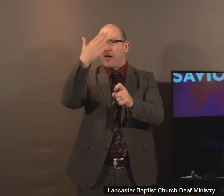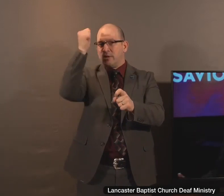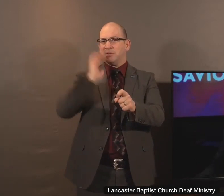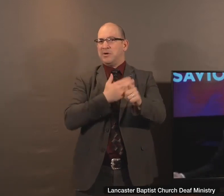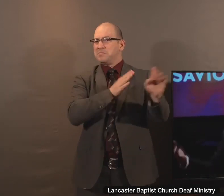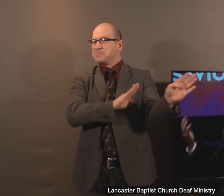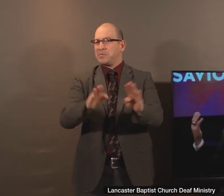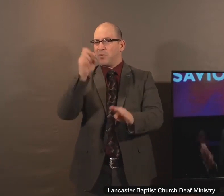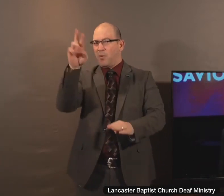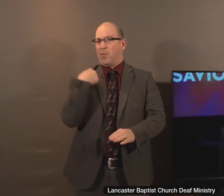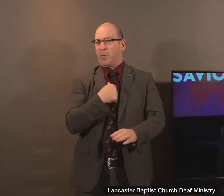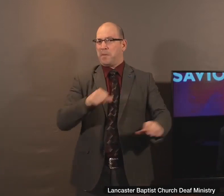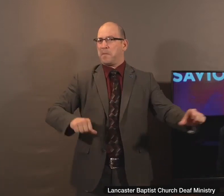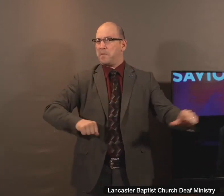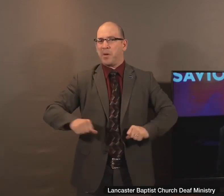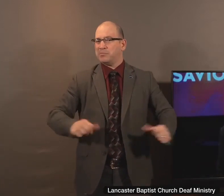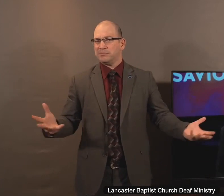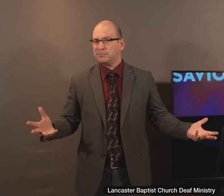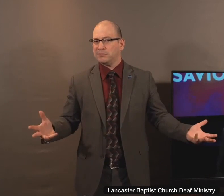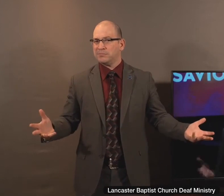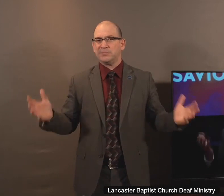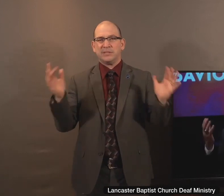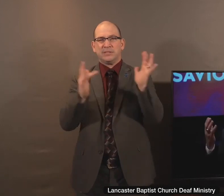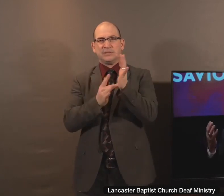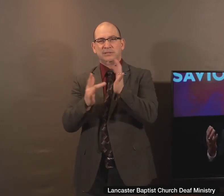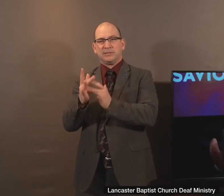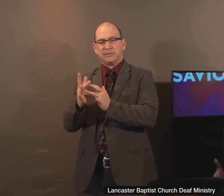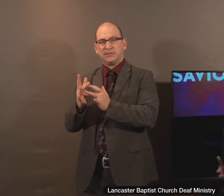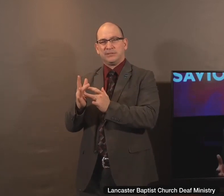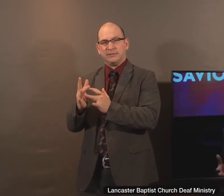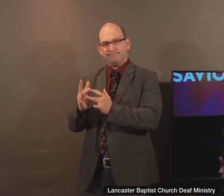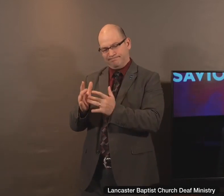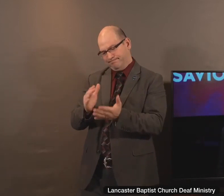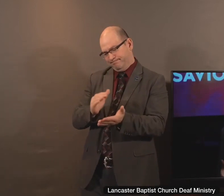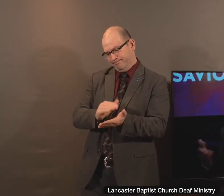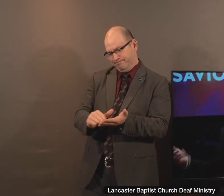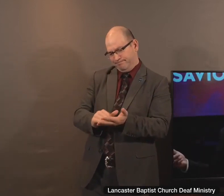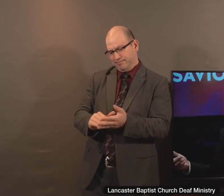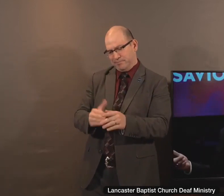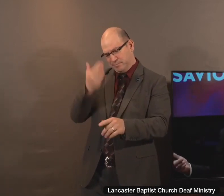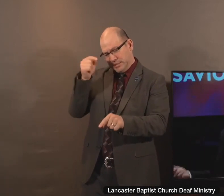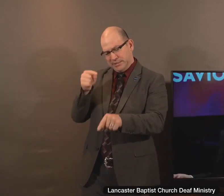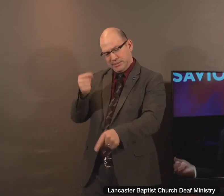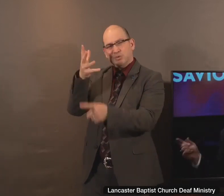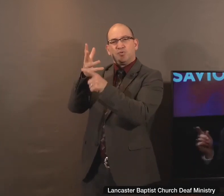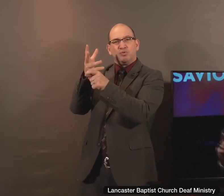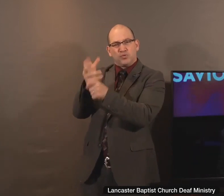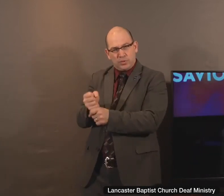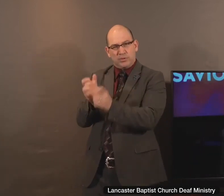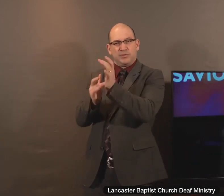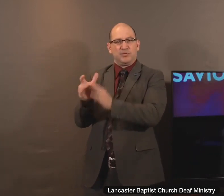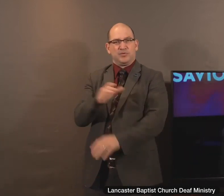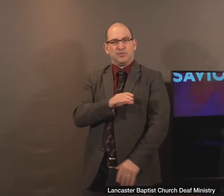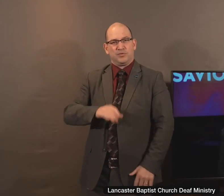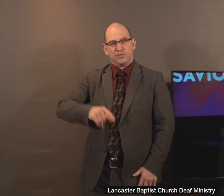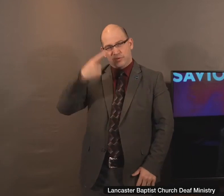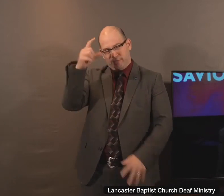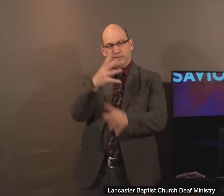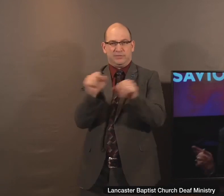this woman knew that Jesus was her only hope. And she put her faith in him. And yes, her faith was evidence with tears and